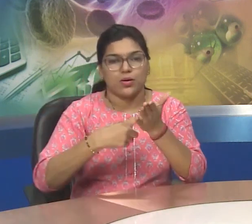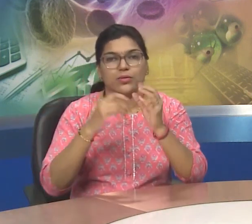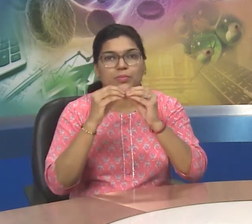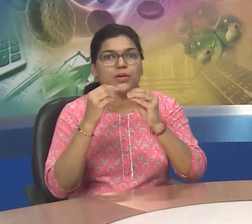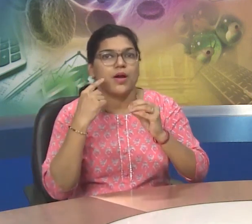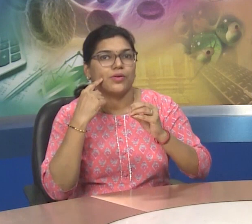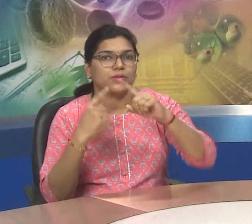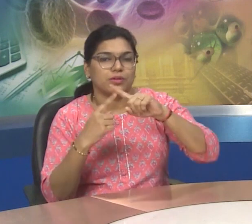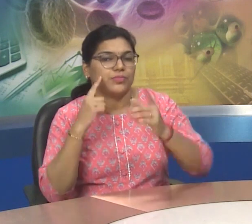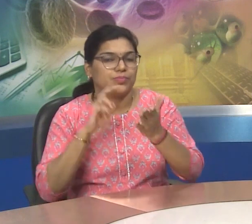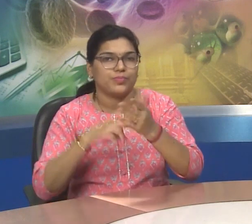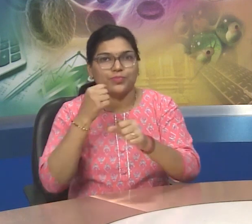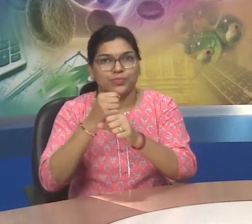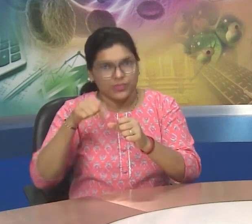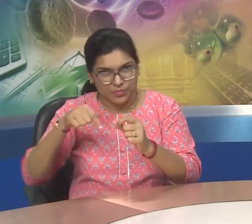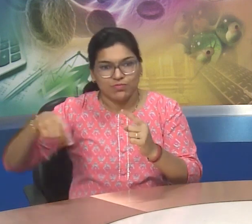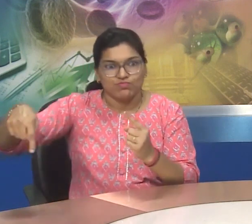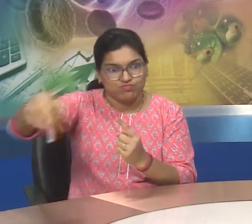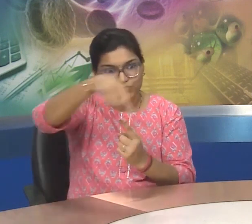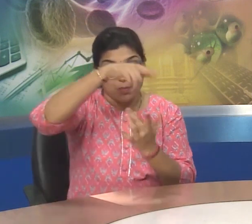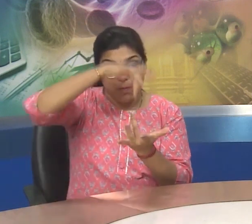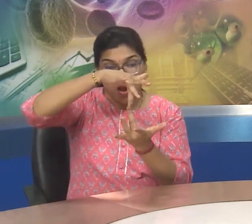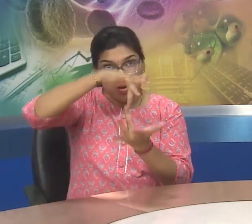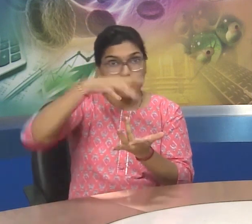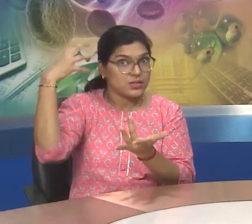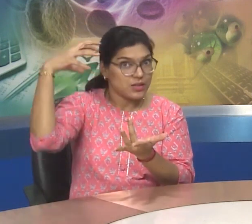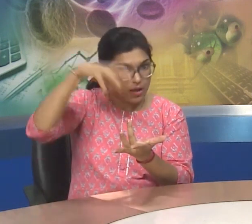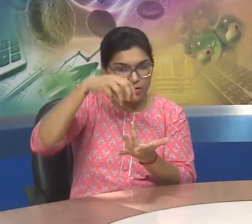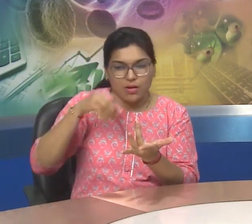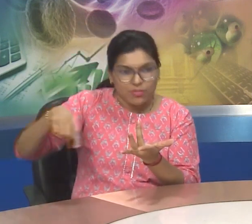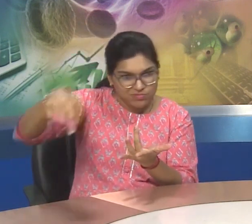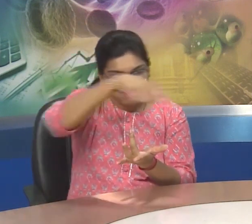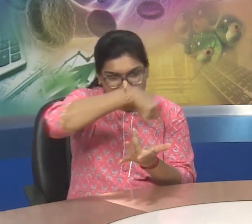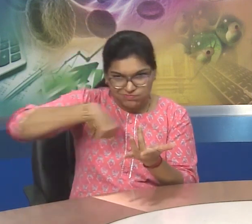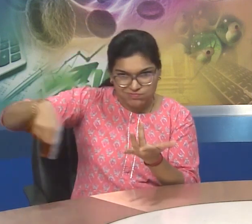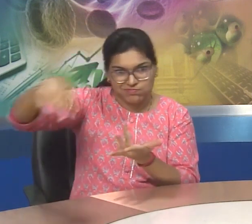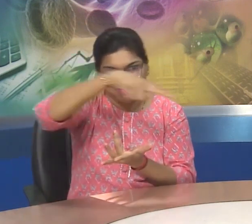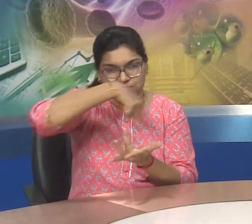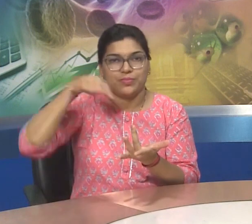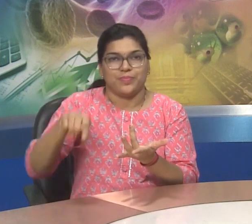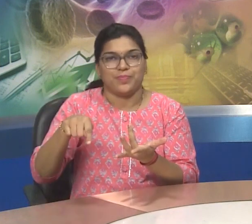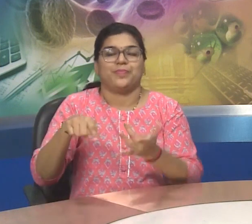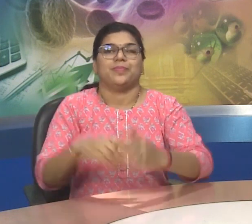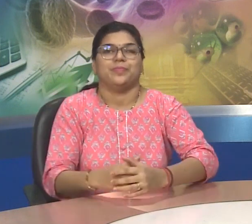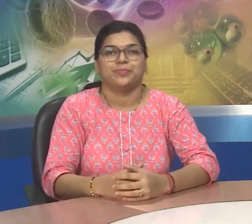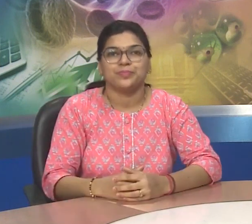is mean solar system